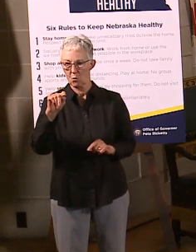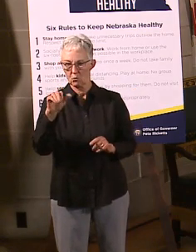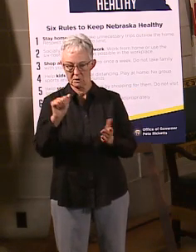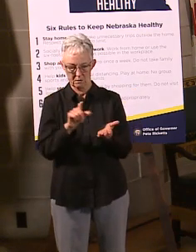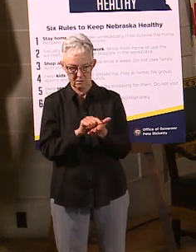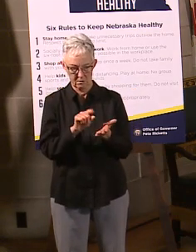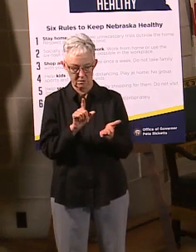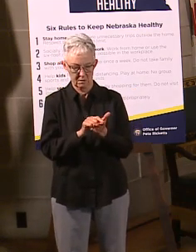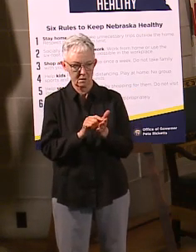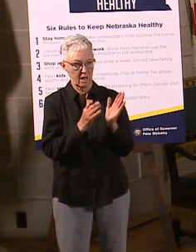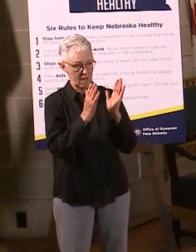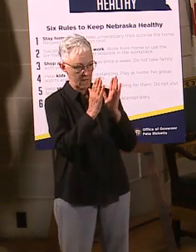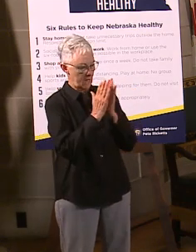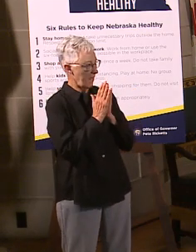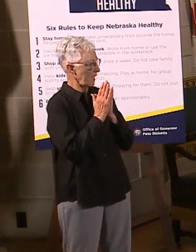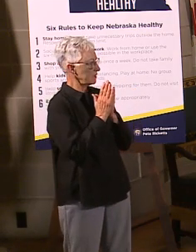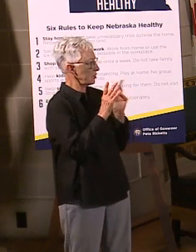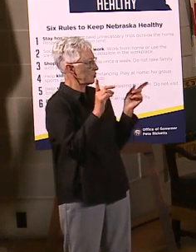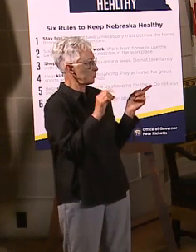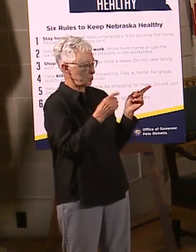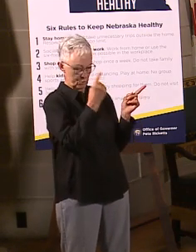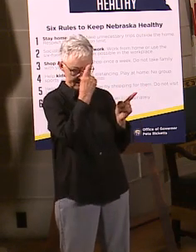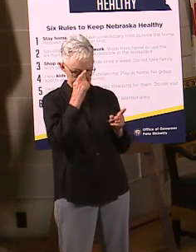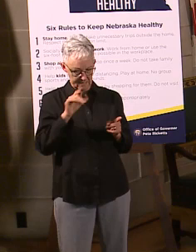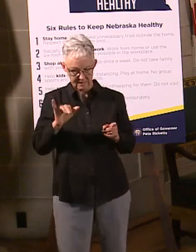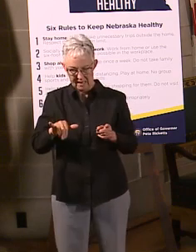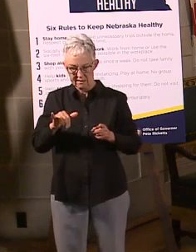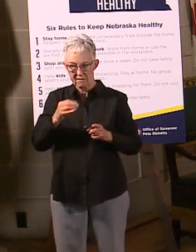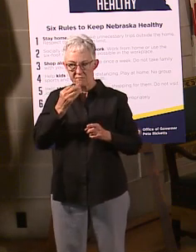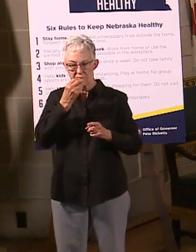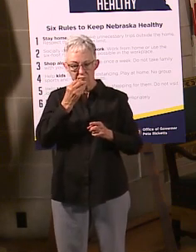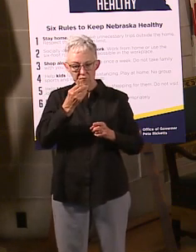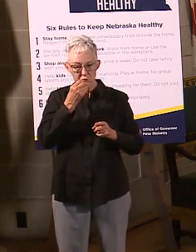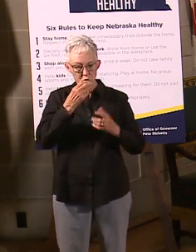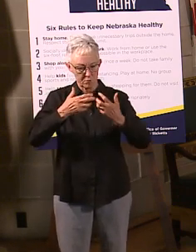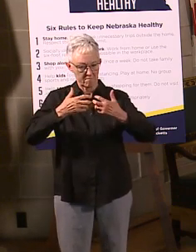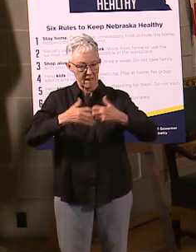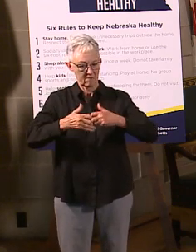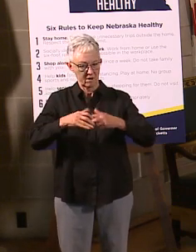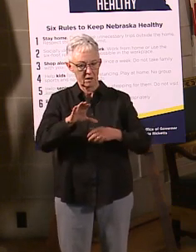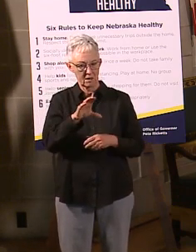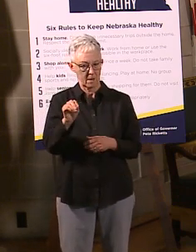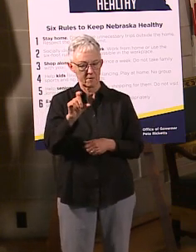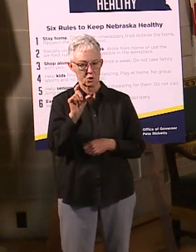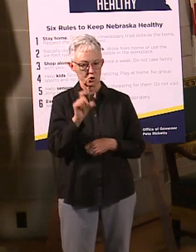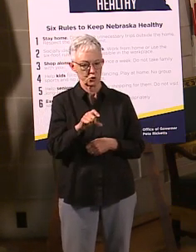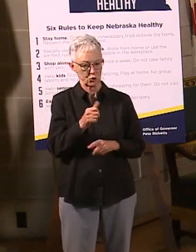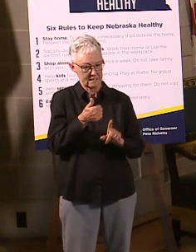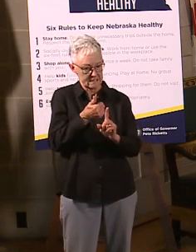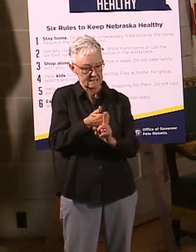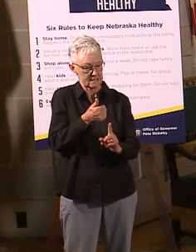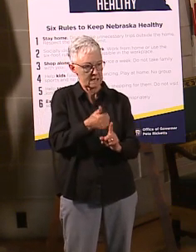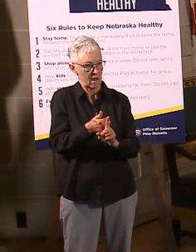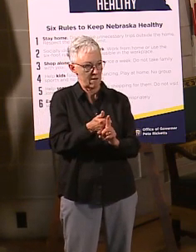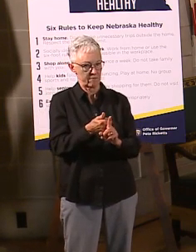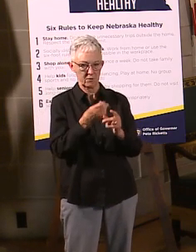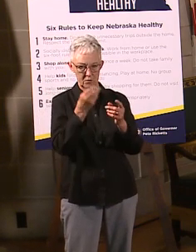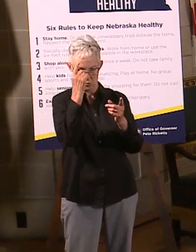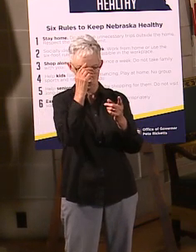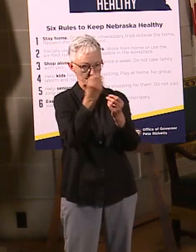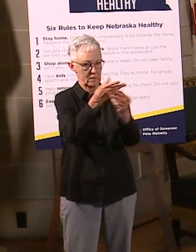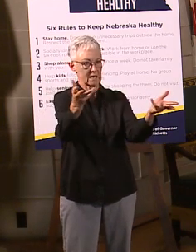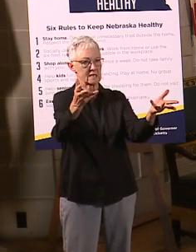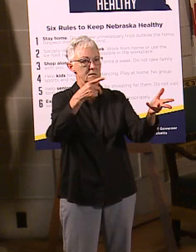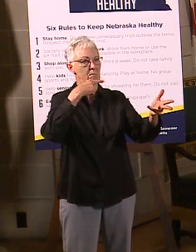do I think that, you know, food processing plants should release their own numbers? That really is a decision for the company to make. And, again,